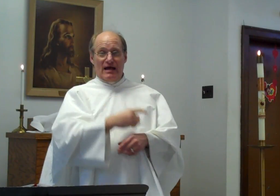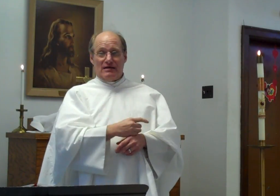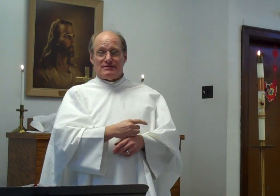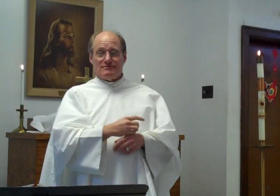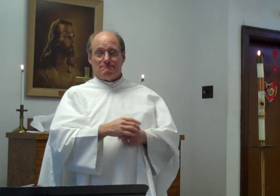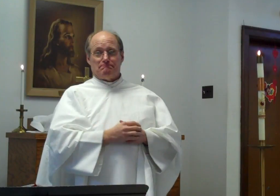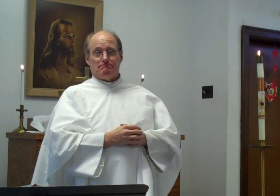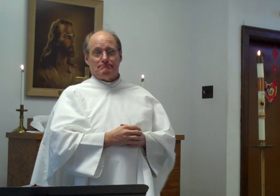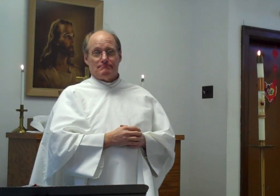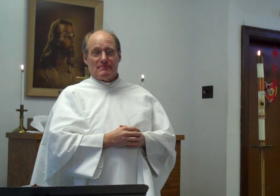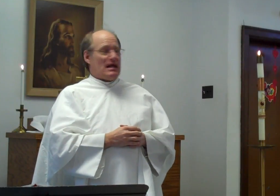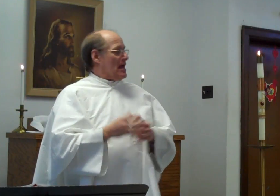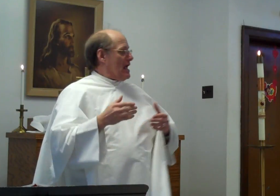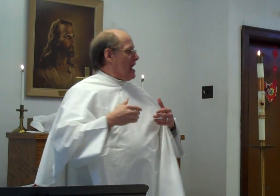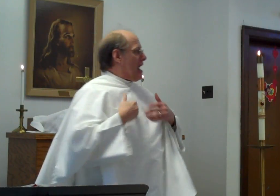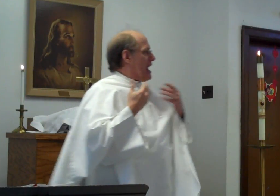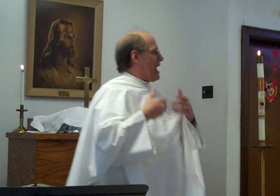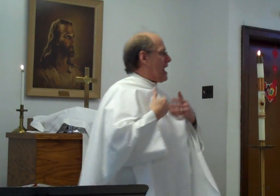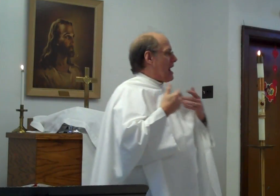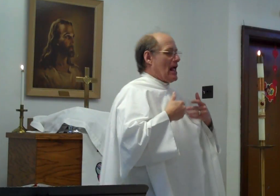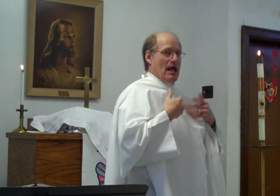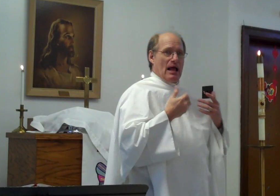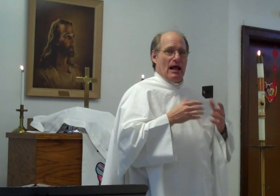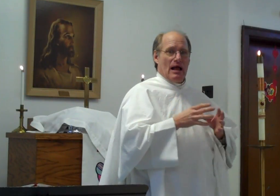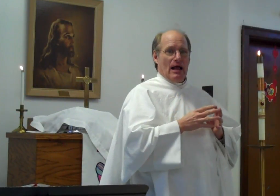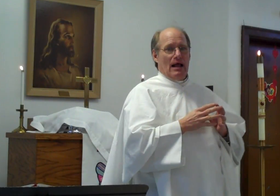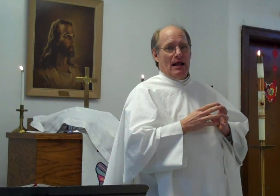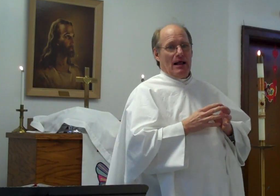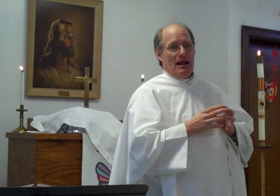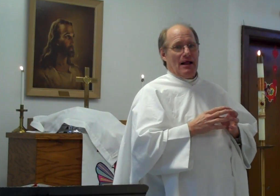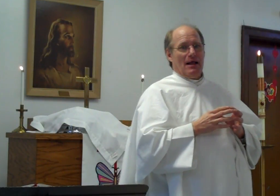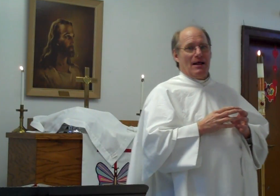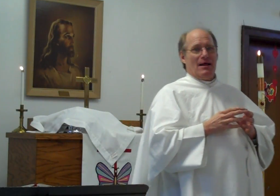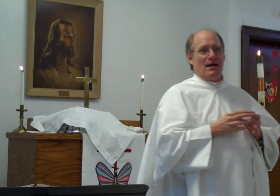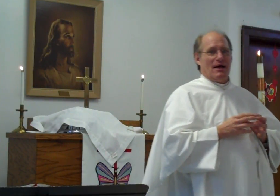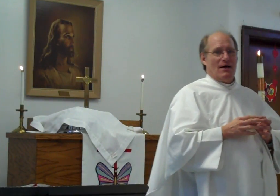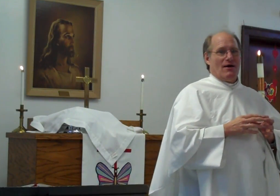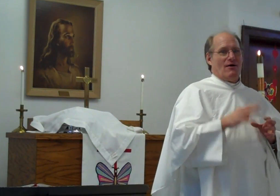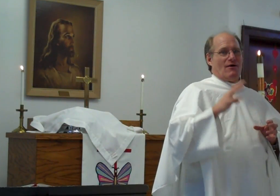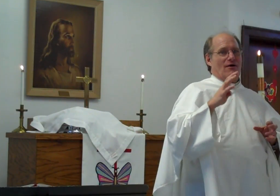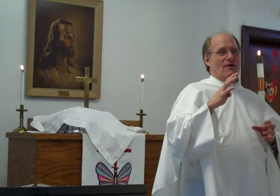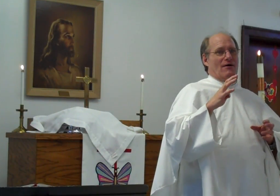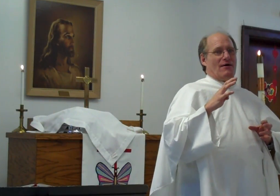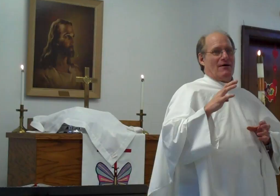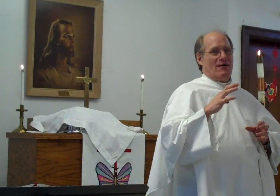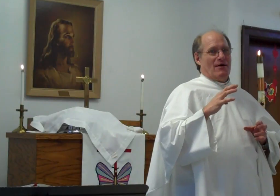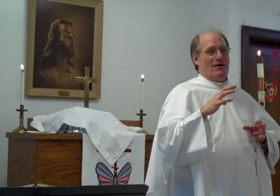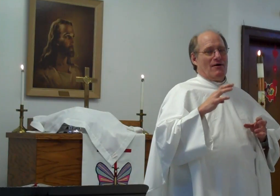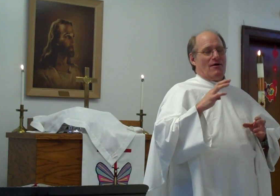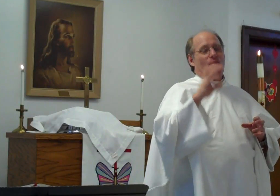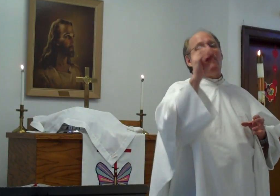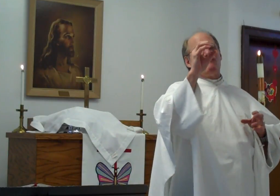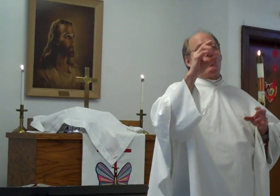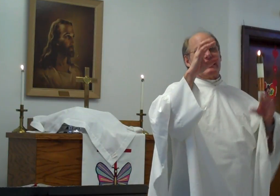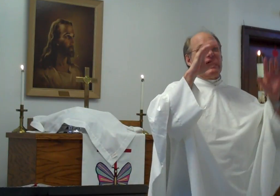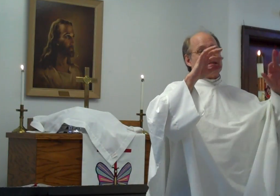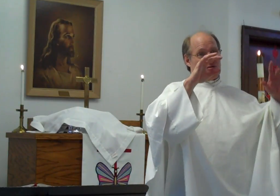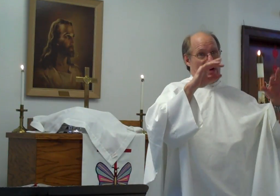days. And the 40 days of Noah, of rain. Well, 40 days it